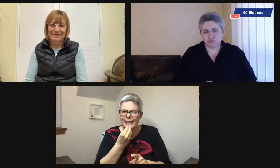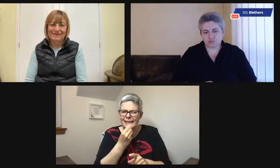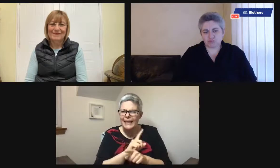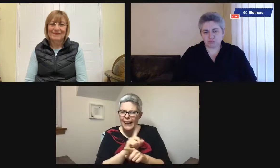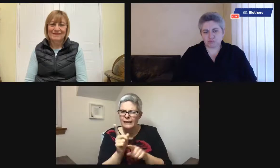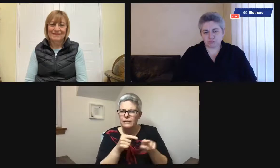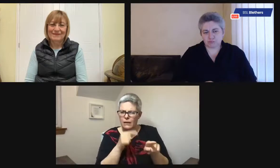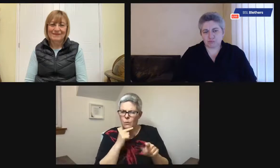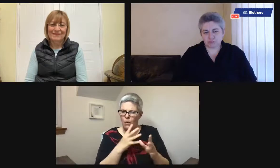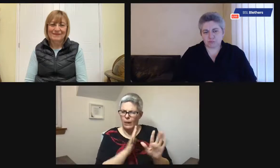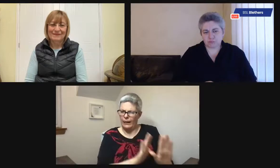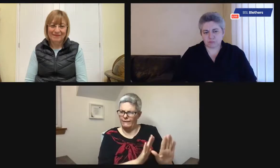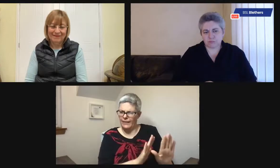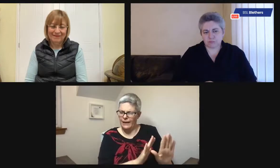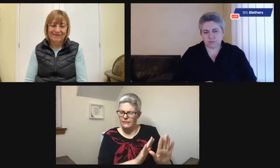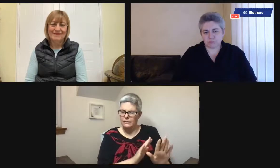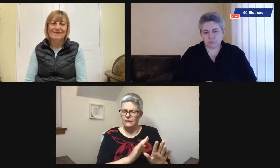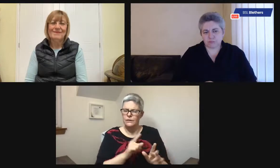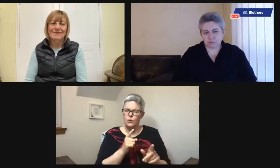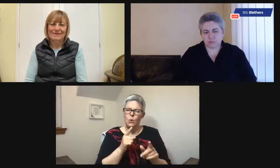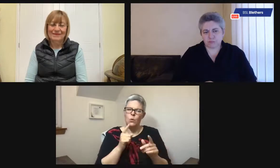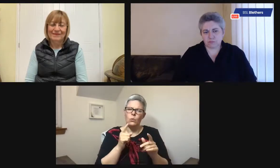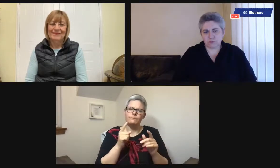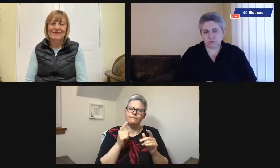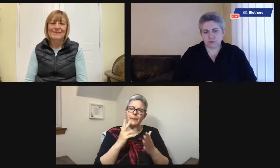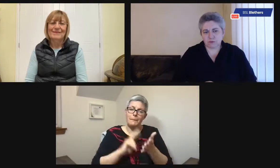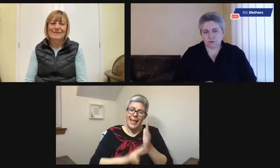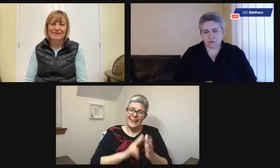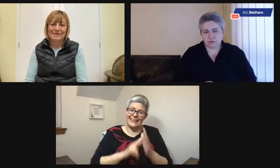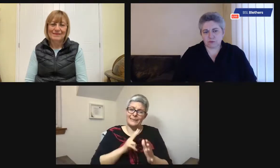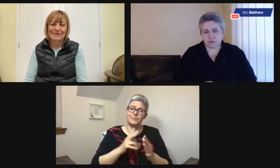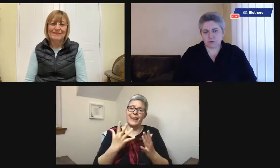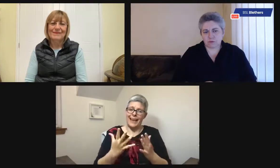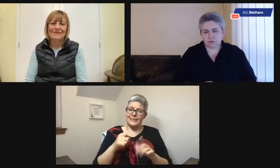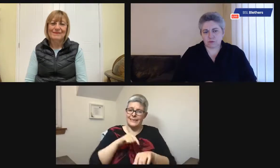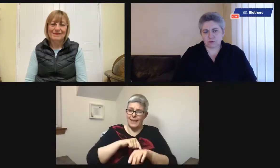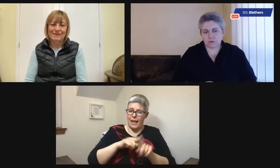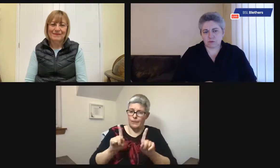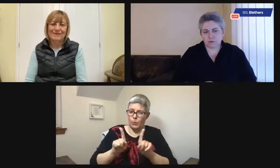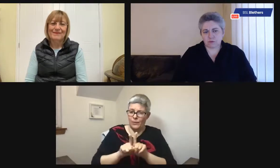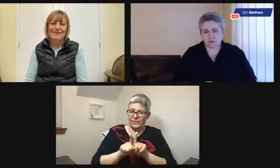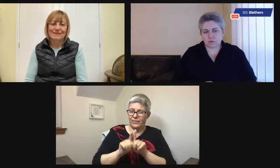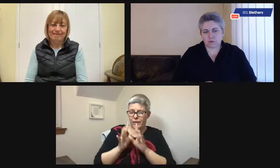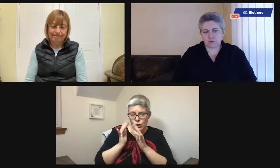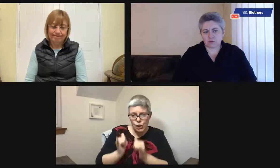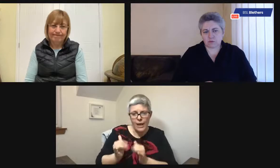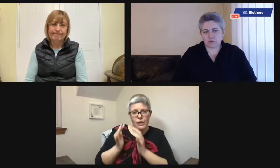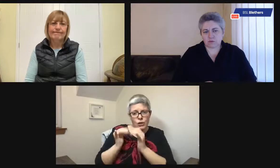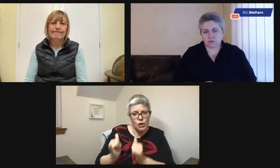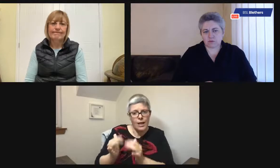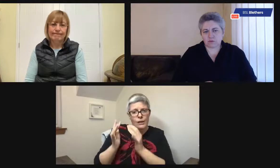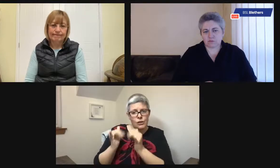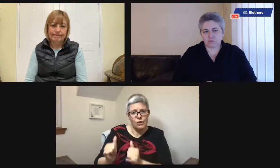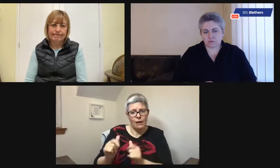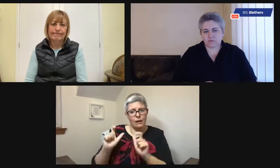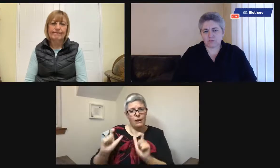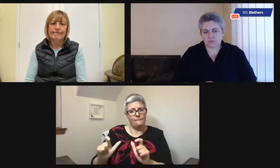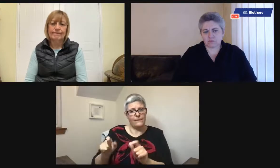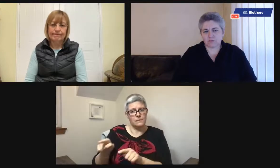cook with them, making sure they're eating, and I'm going to talk about that a little bit later. So planning time to pop